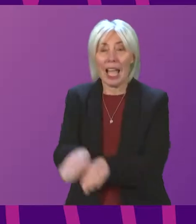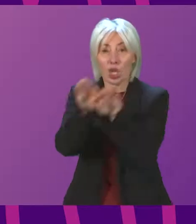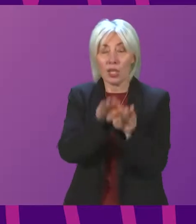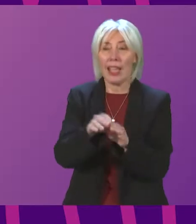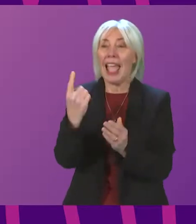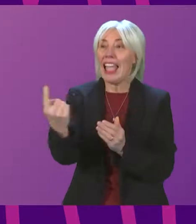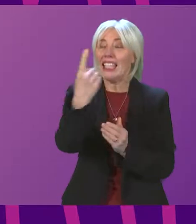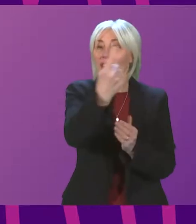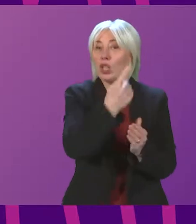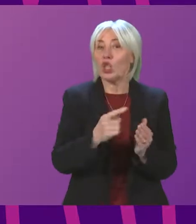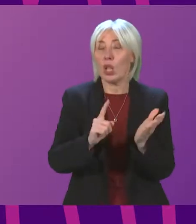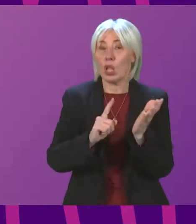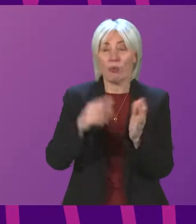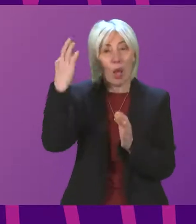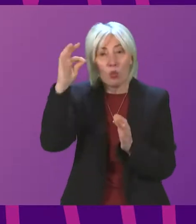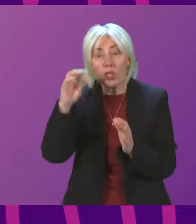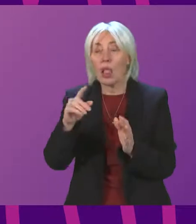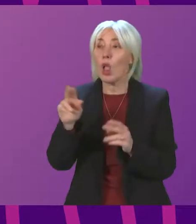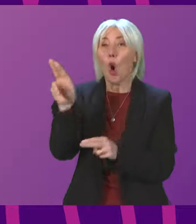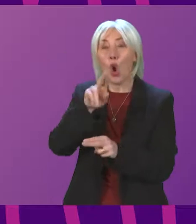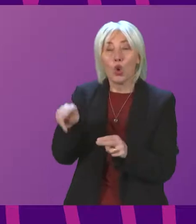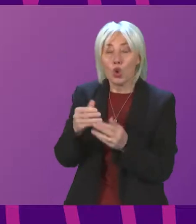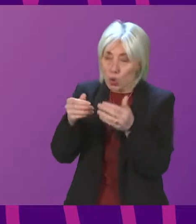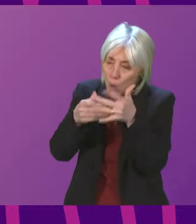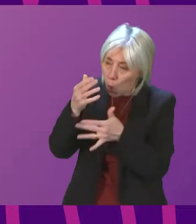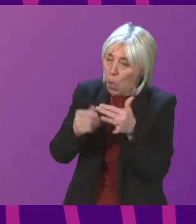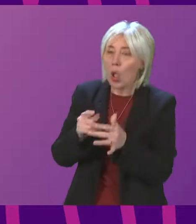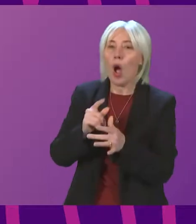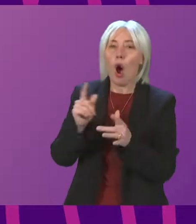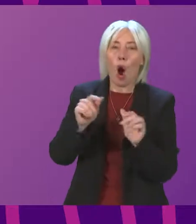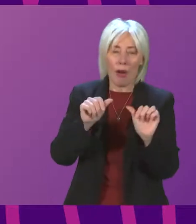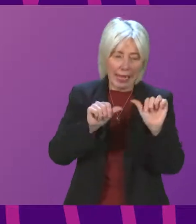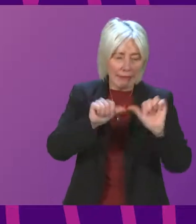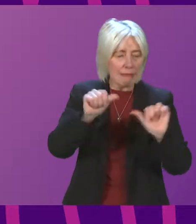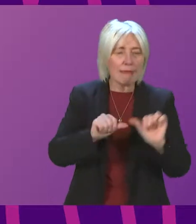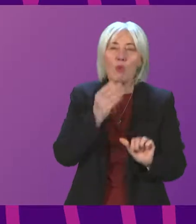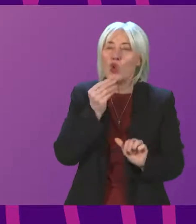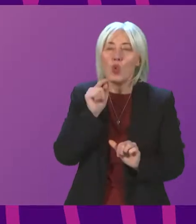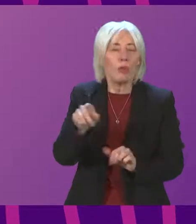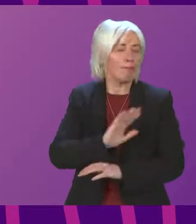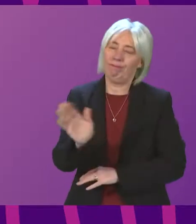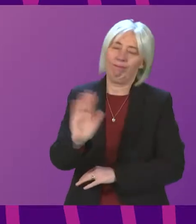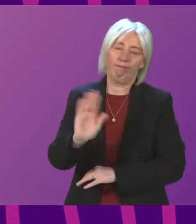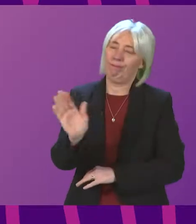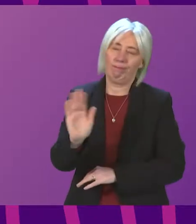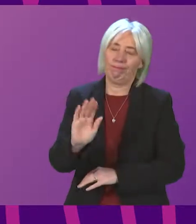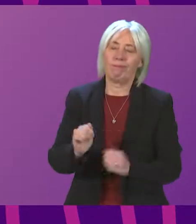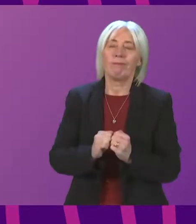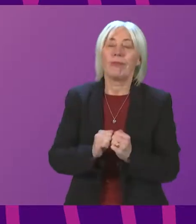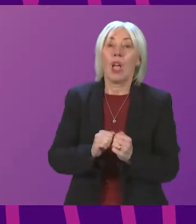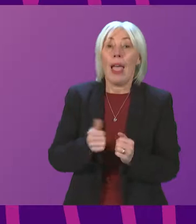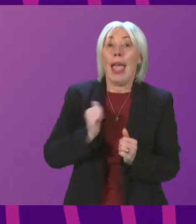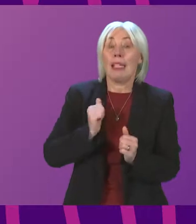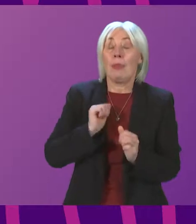authority or school data will not be looked at and no algorithms will be used in the process. The expectation is that the overall